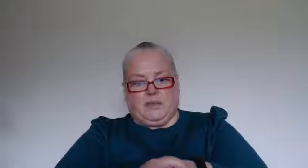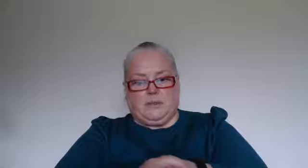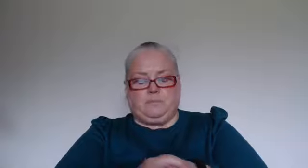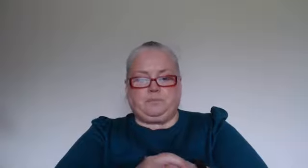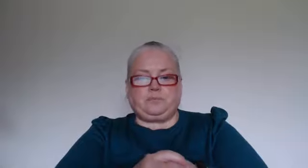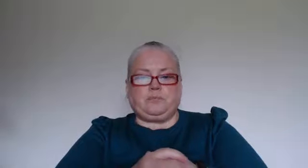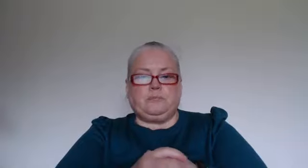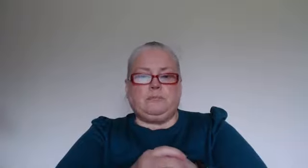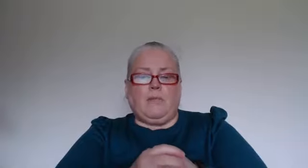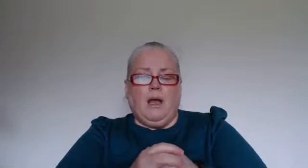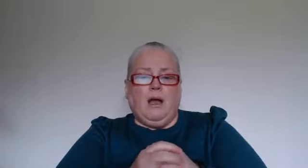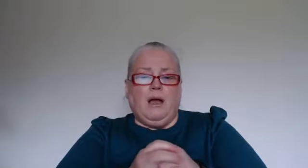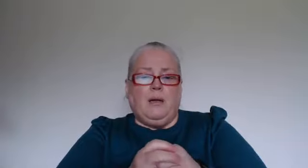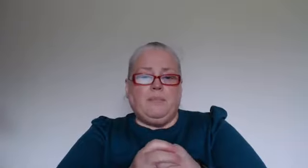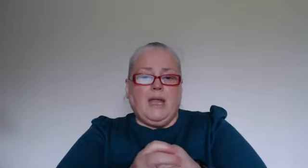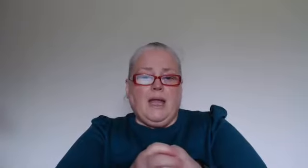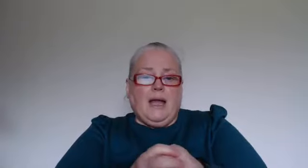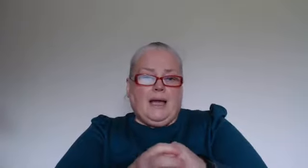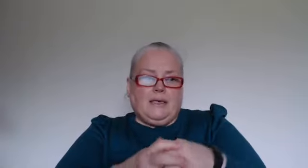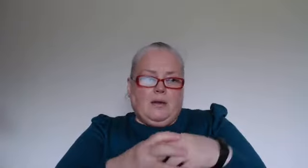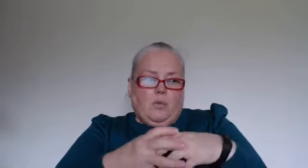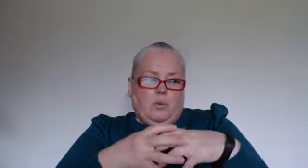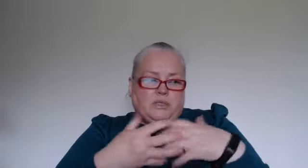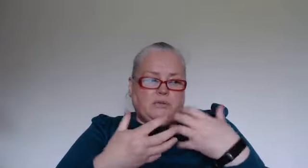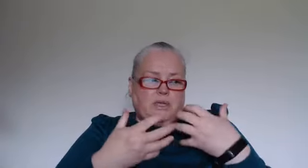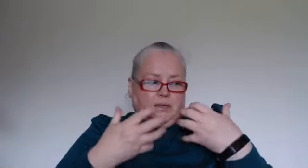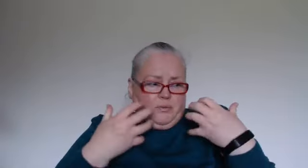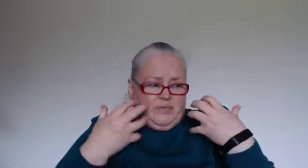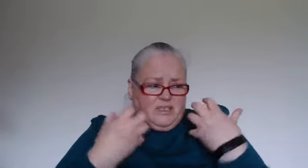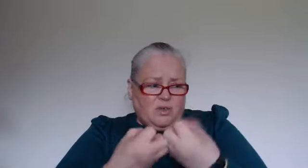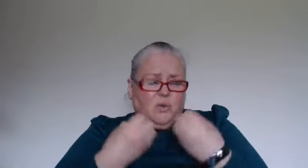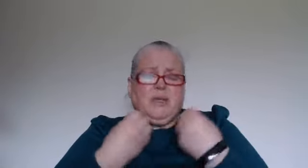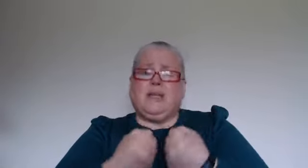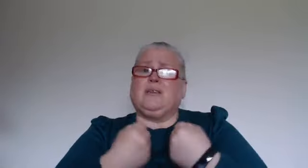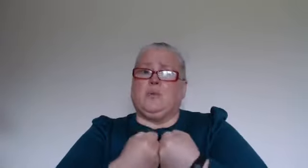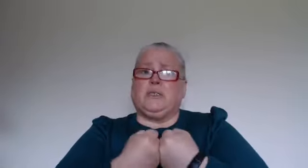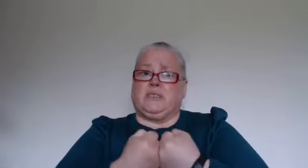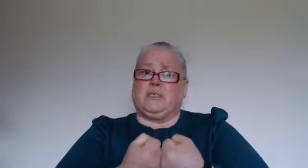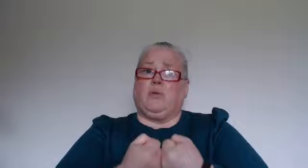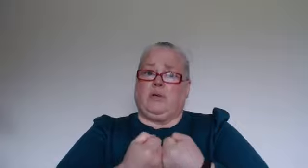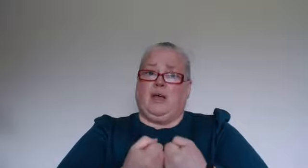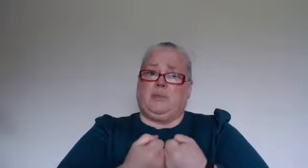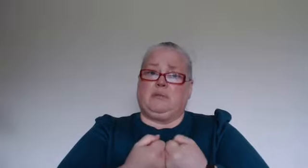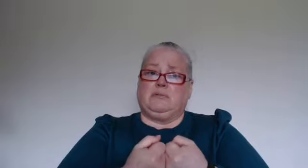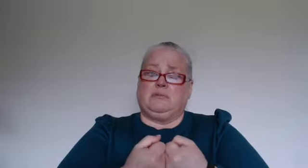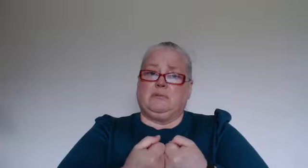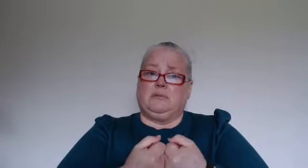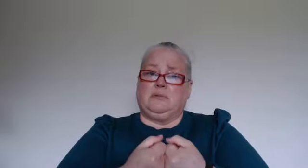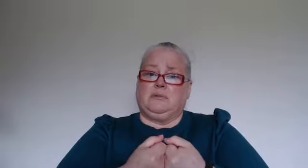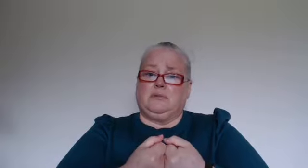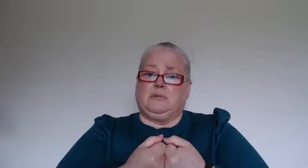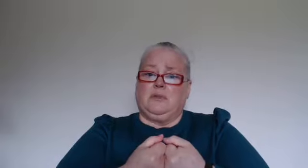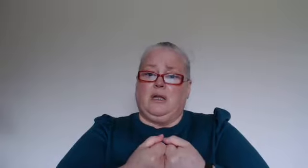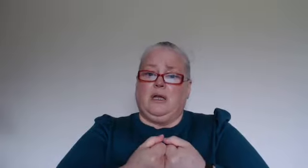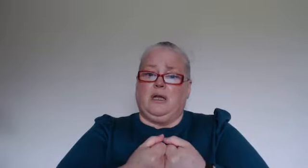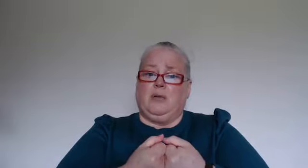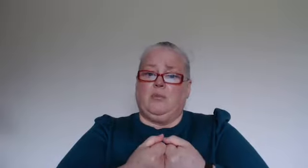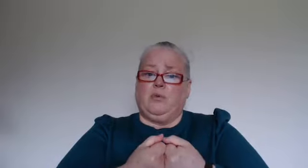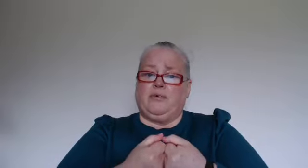um and what we're doing there is we're assuming that the worst is going to happen um where